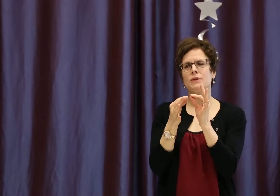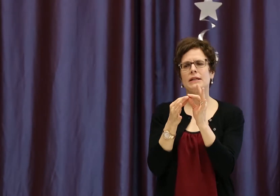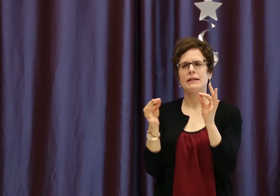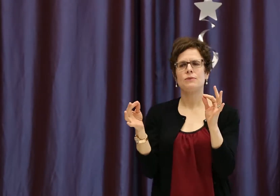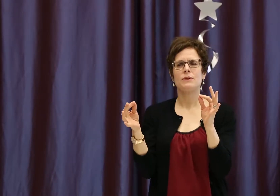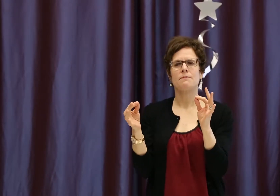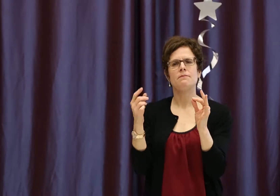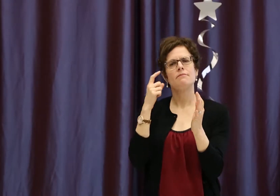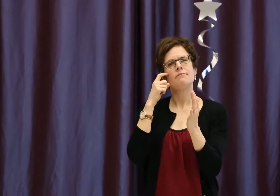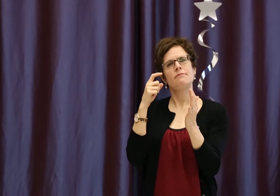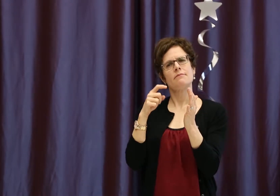one language.